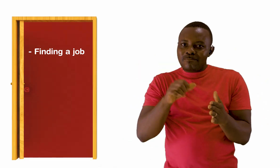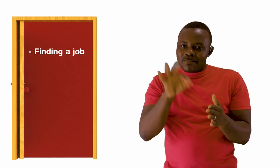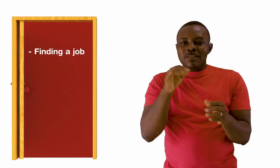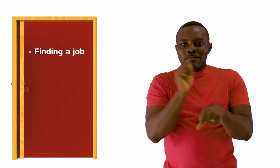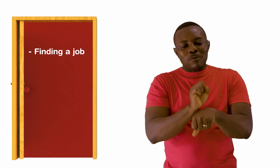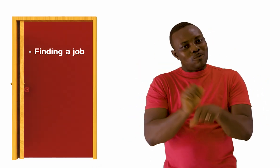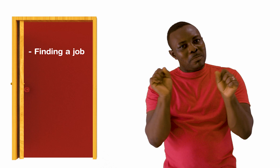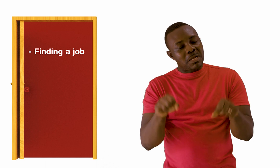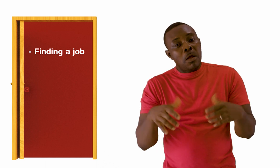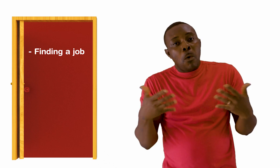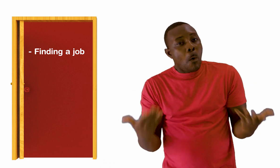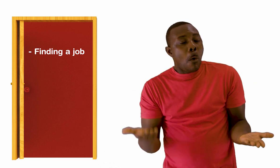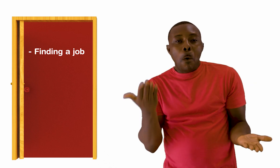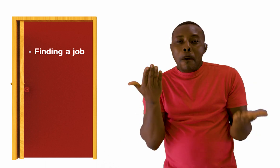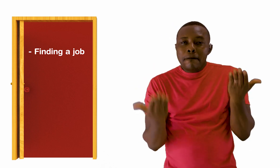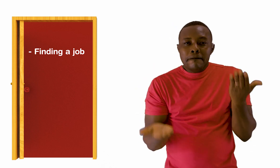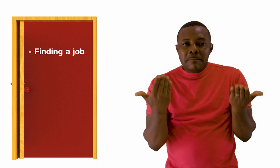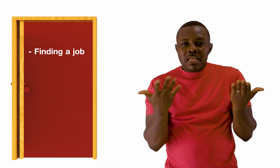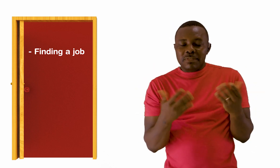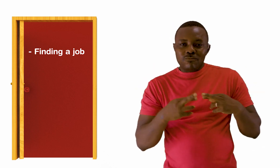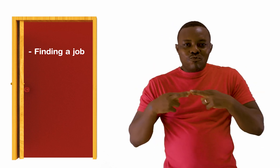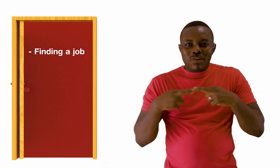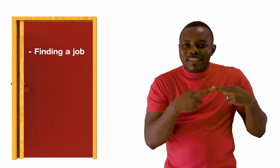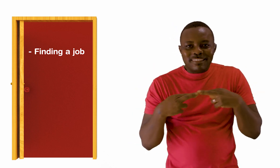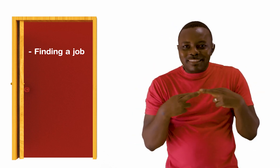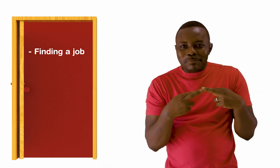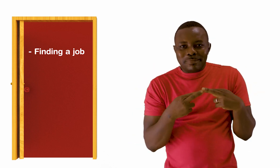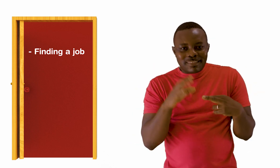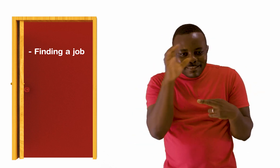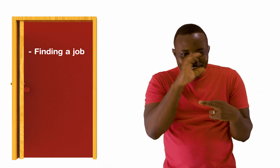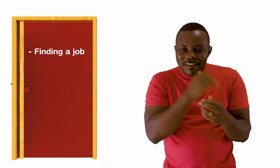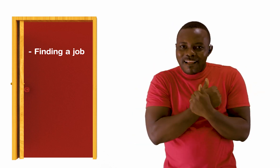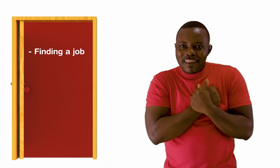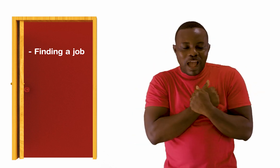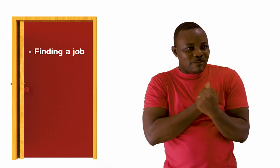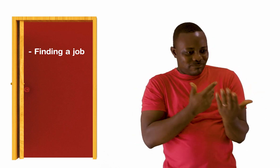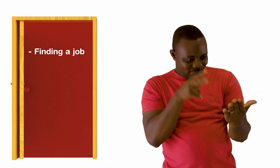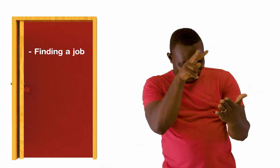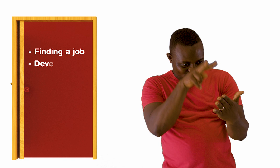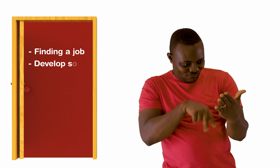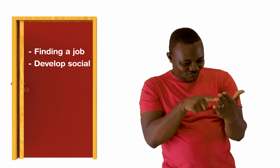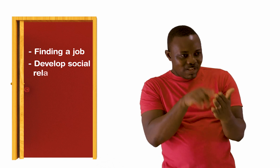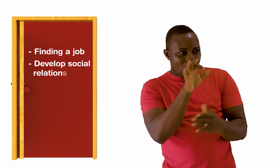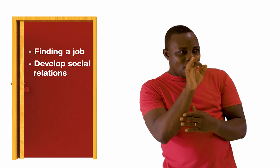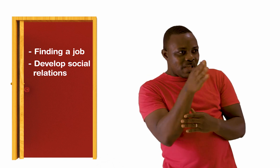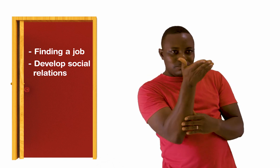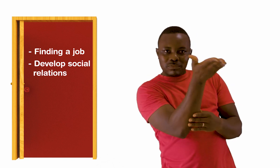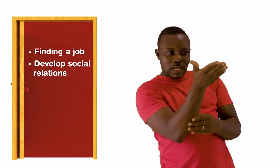and get the job. Or maybe you use media literacy to develop your social relationships. If you are looking for that love of your life,